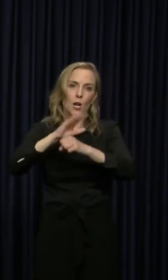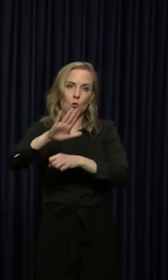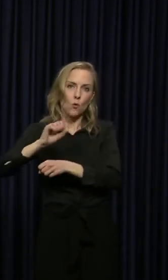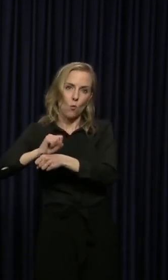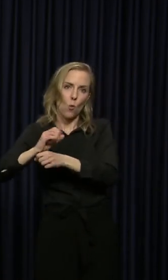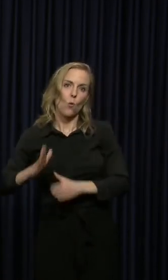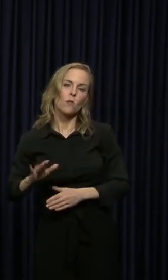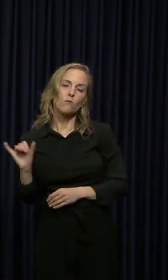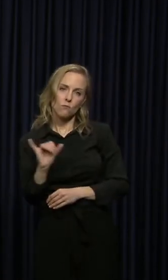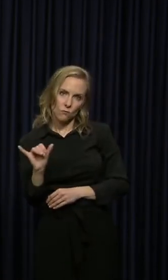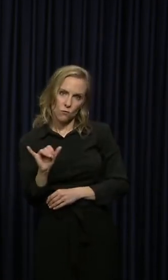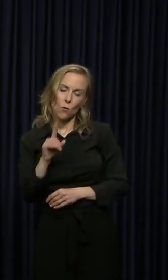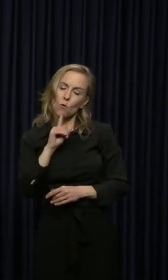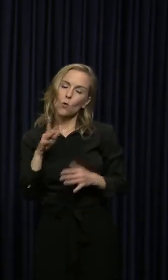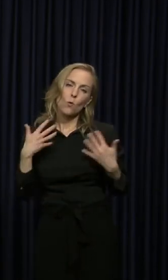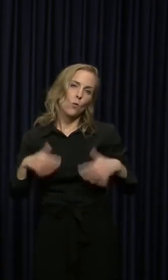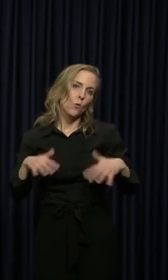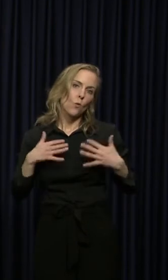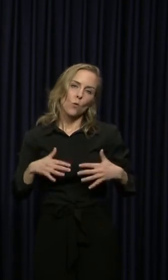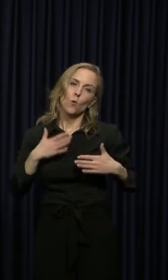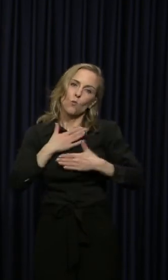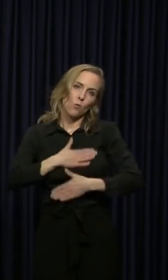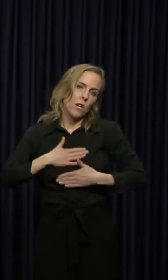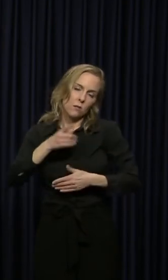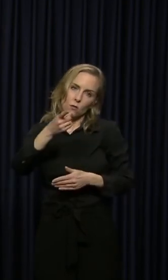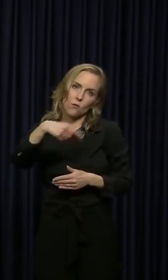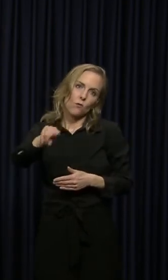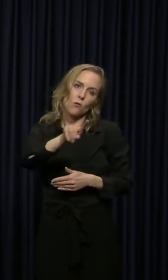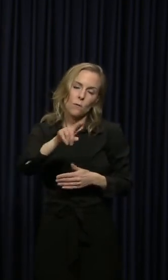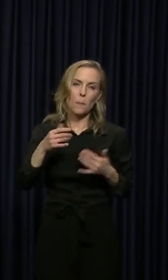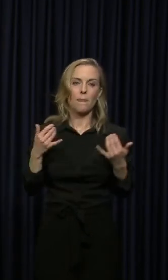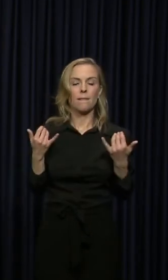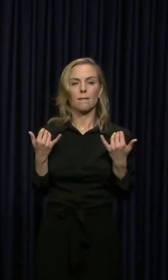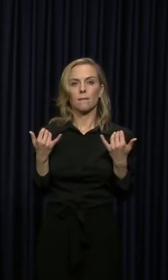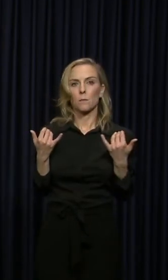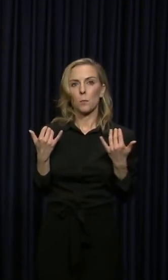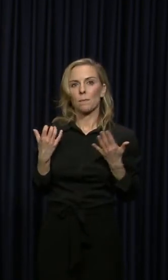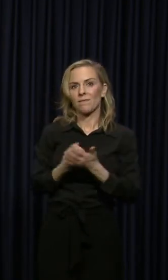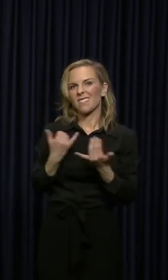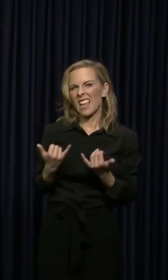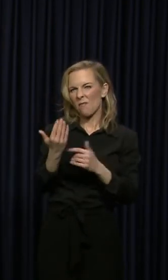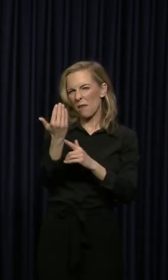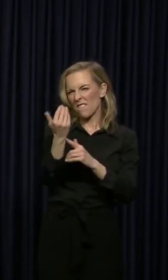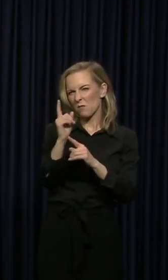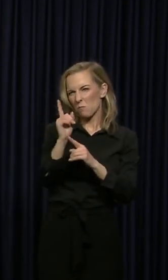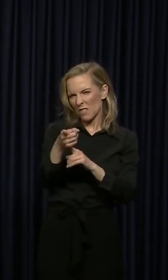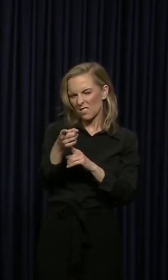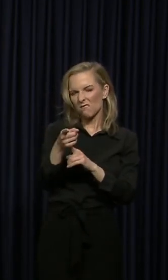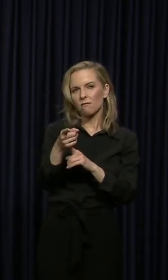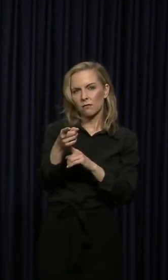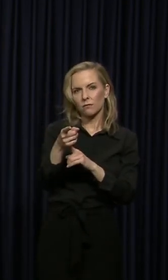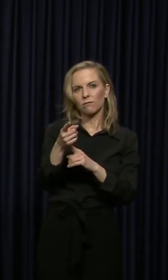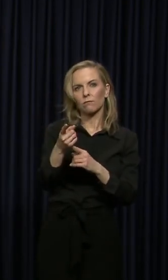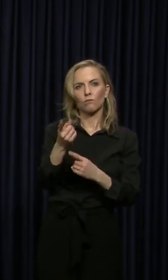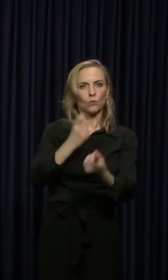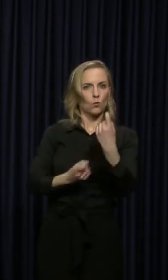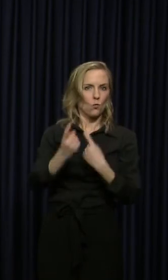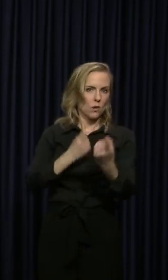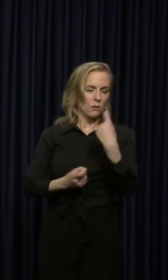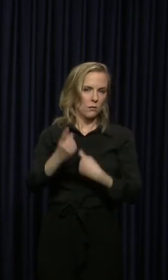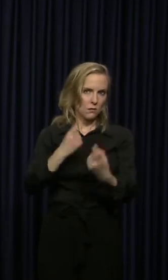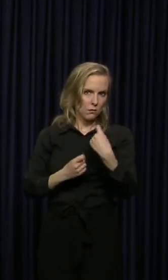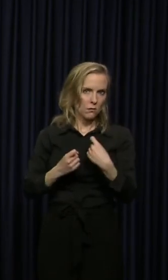appreciate you. With that, I'm going to open it up to about 15 minutes of questions.